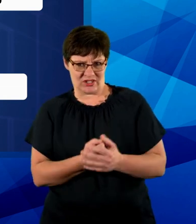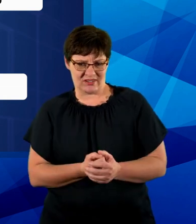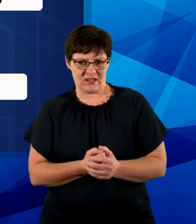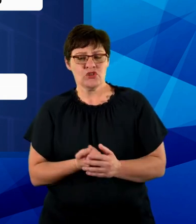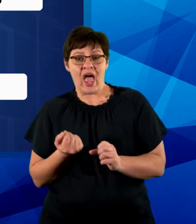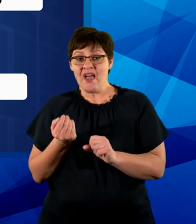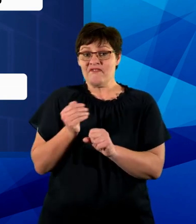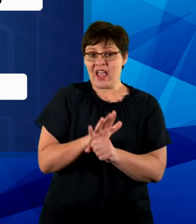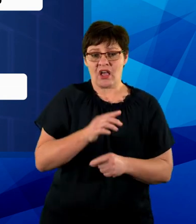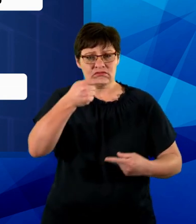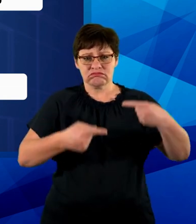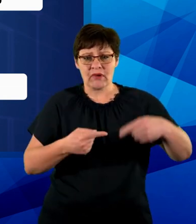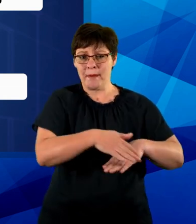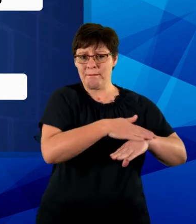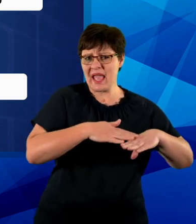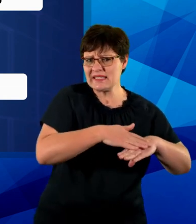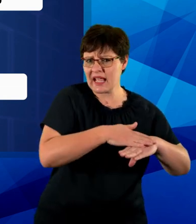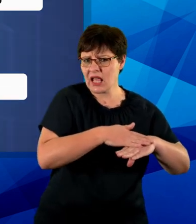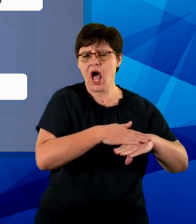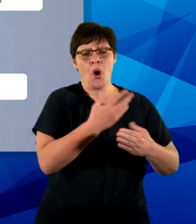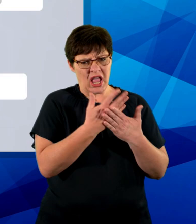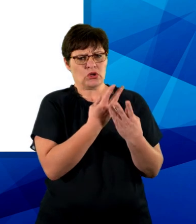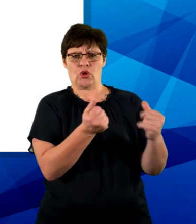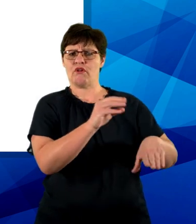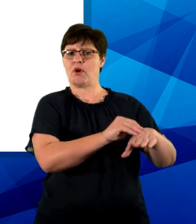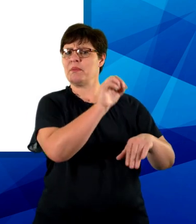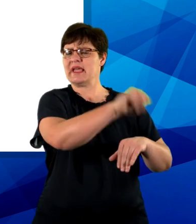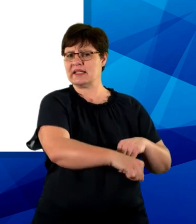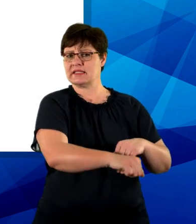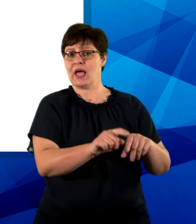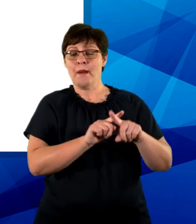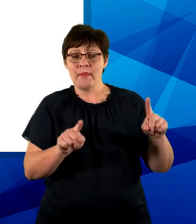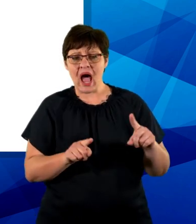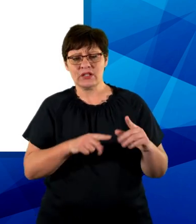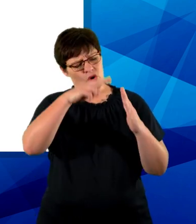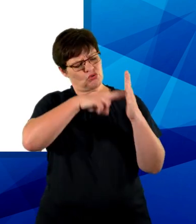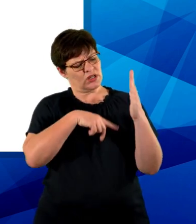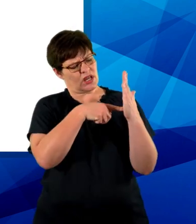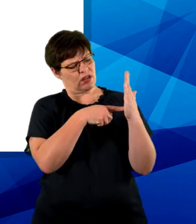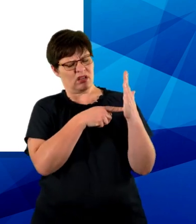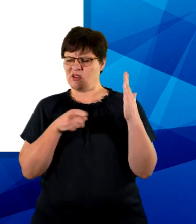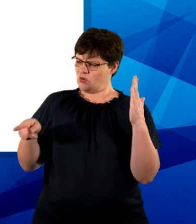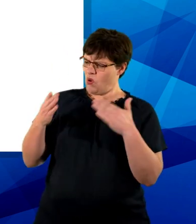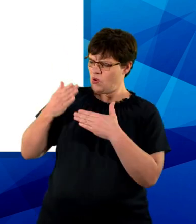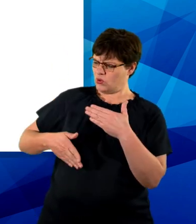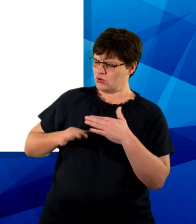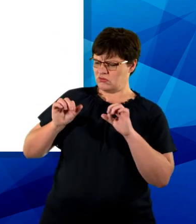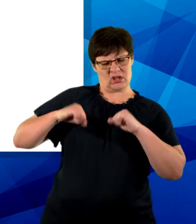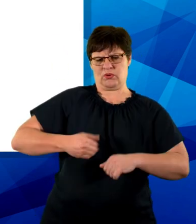a point or solving a problem problem. It is possible that a reader can disagree with your conclusions because they have additional